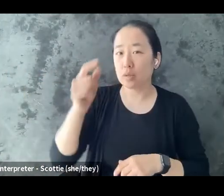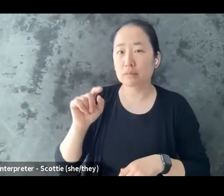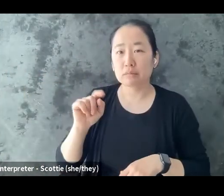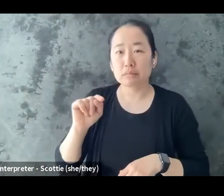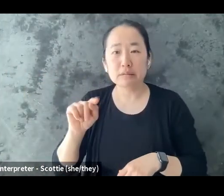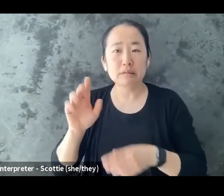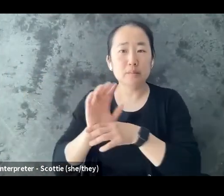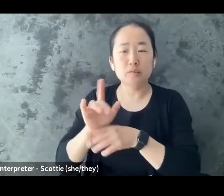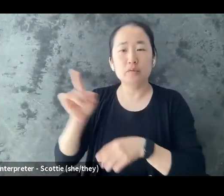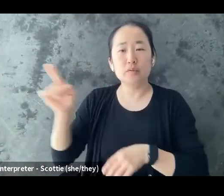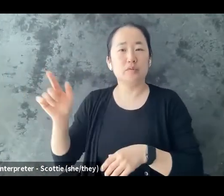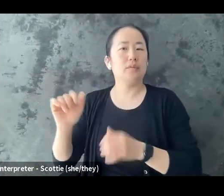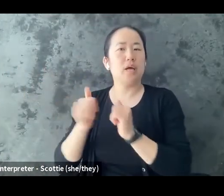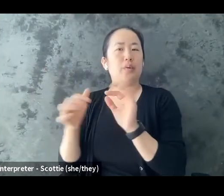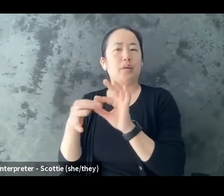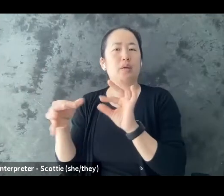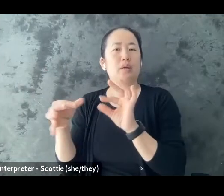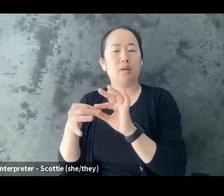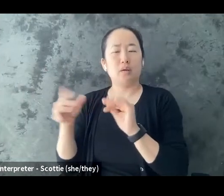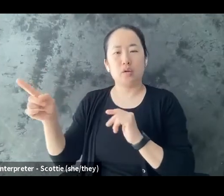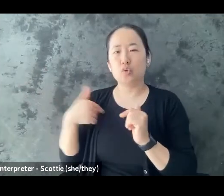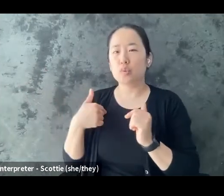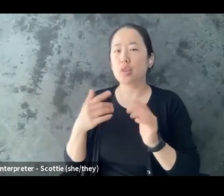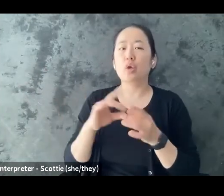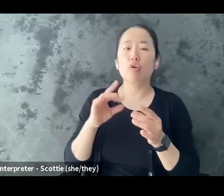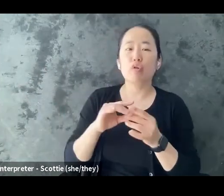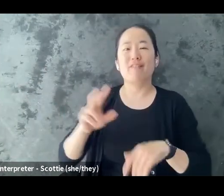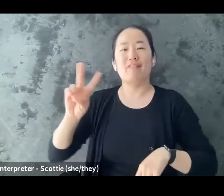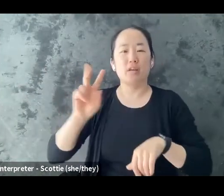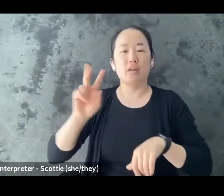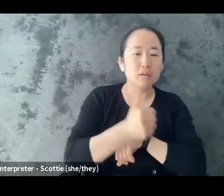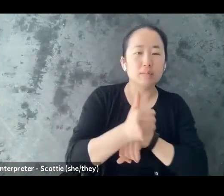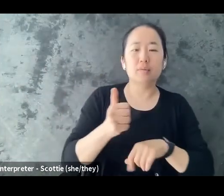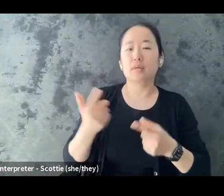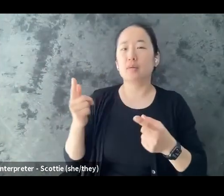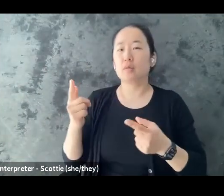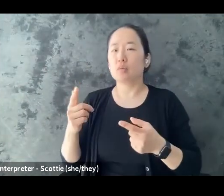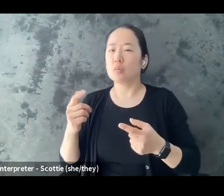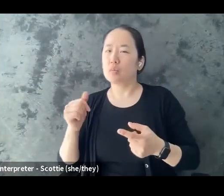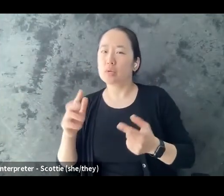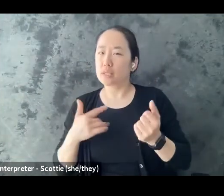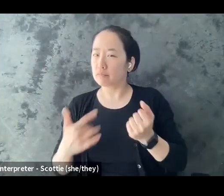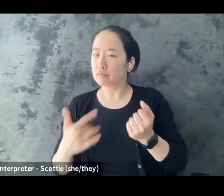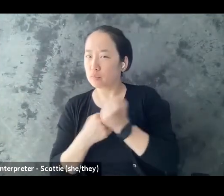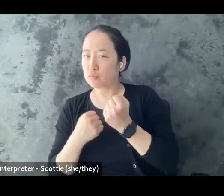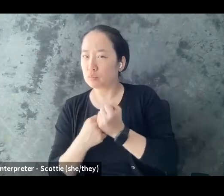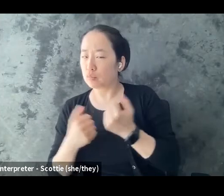or are they supportive those are ways to assess that and then do you trust yourself to be able to show up in that vulnerable